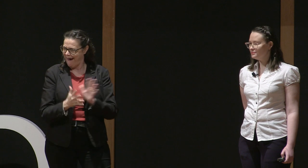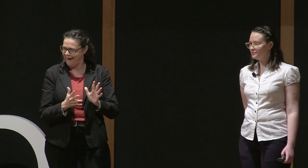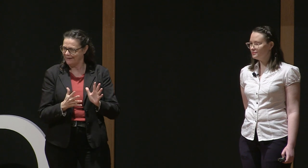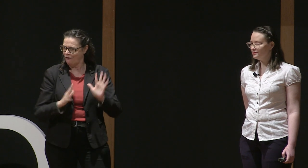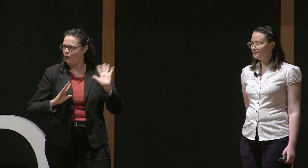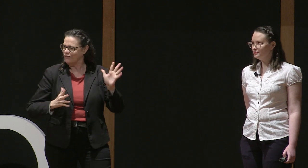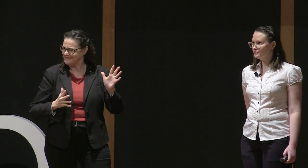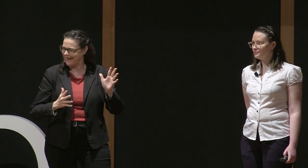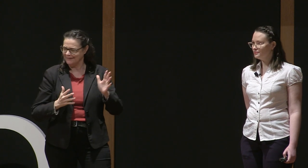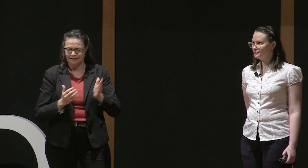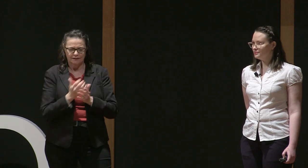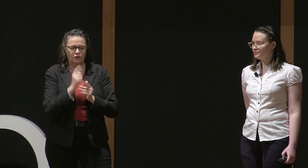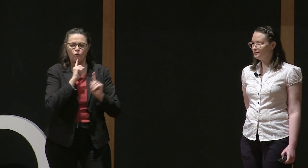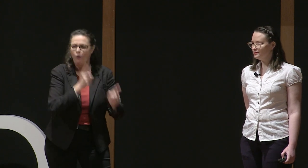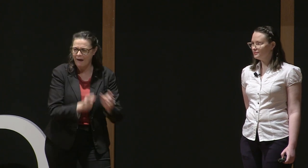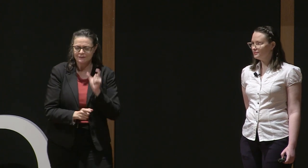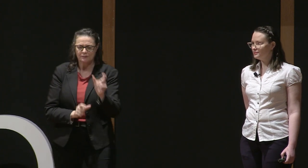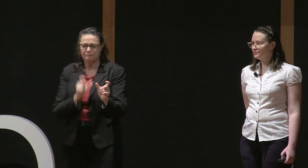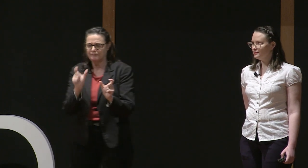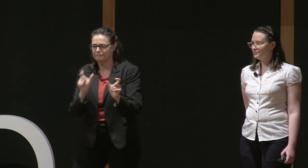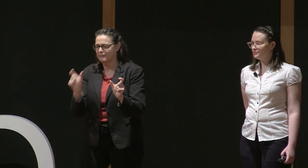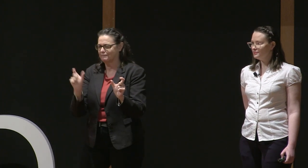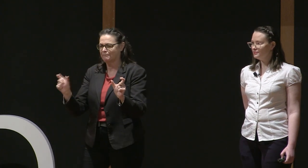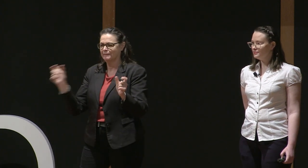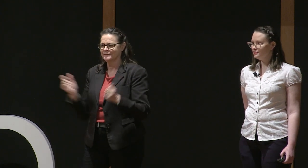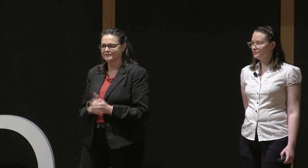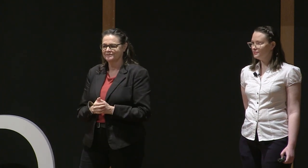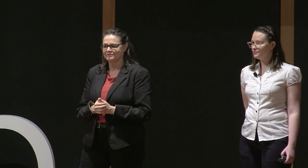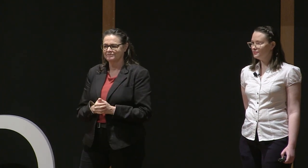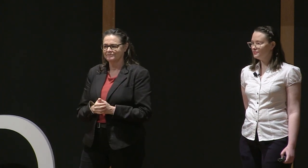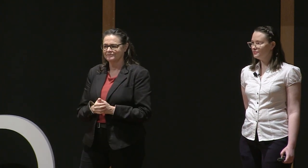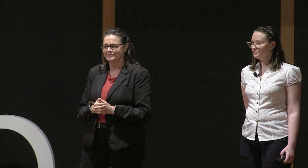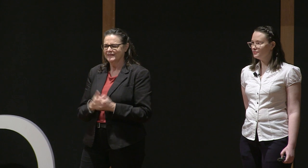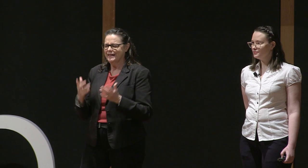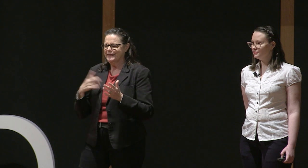command could be clearly signed in a way for that device to understand it.